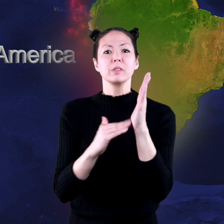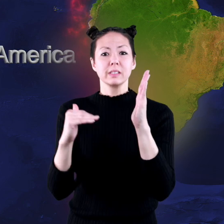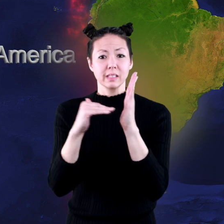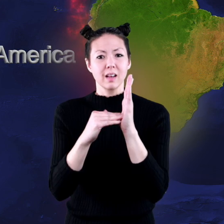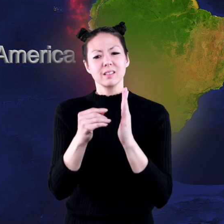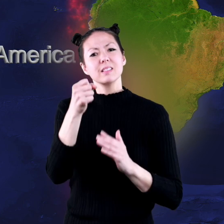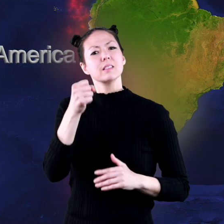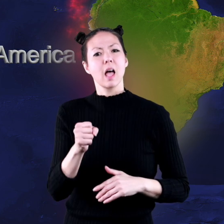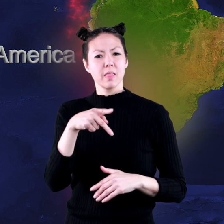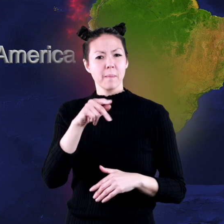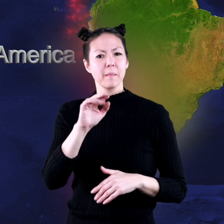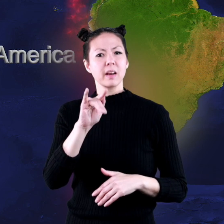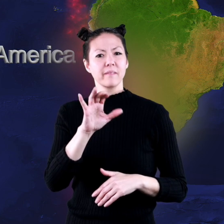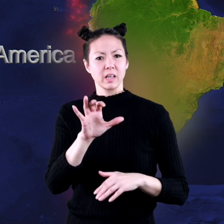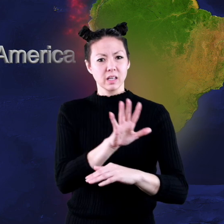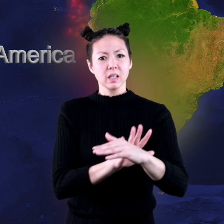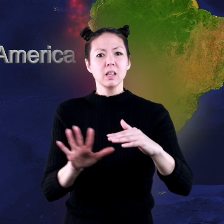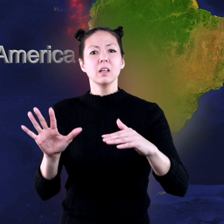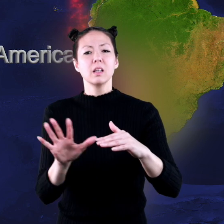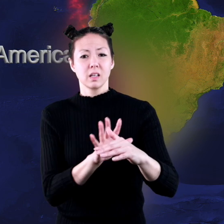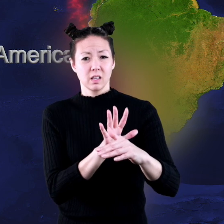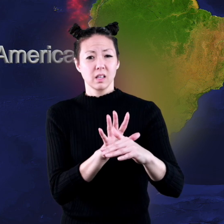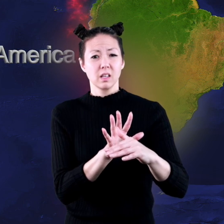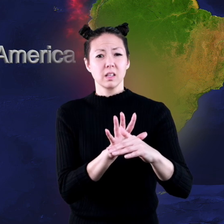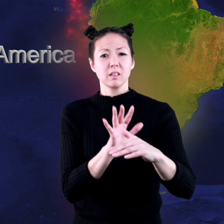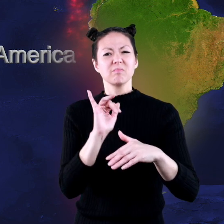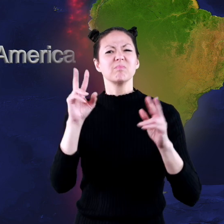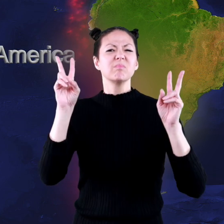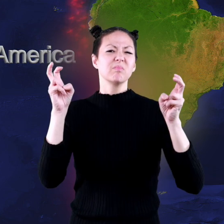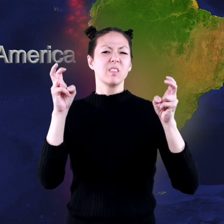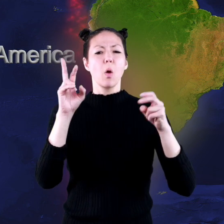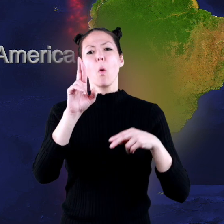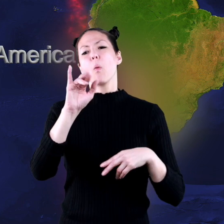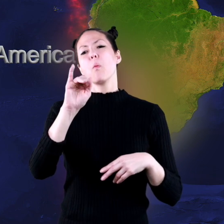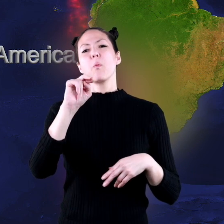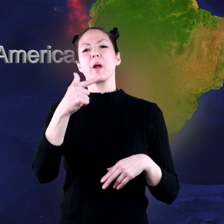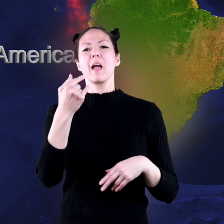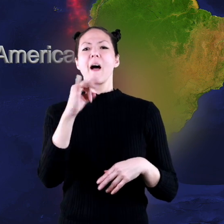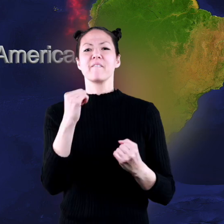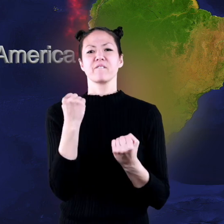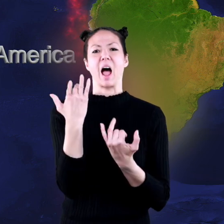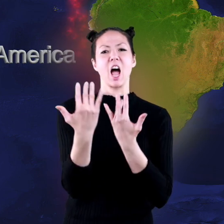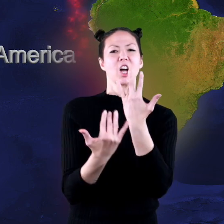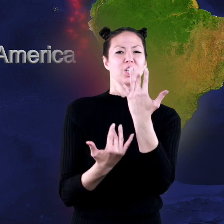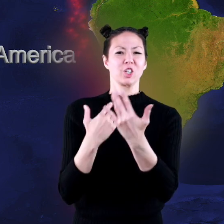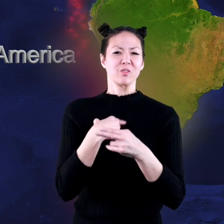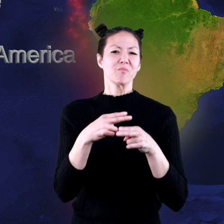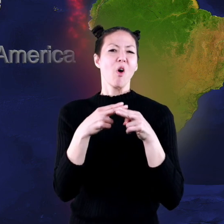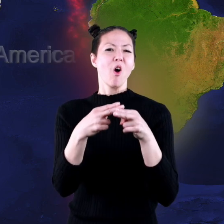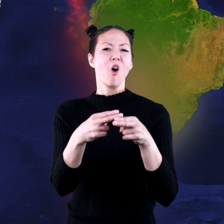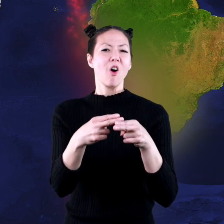Zealand, and the South Pacific. This path in the Pacific Ocean is known as the Ring of Fire.